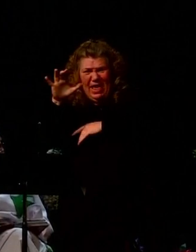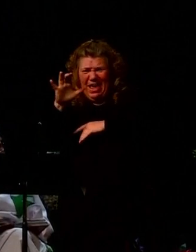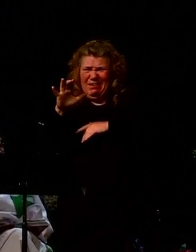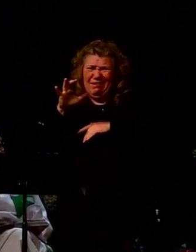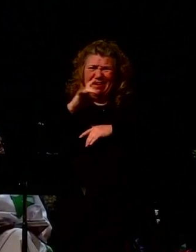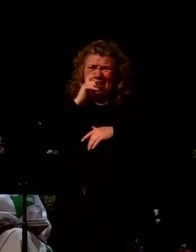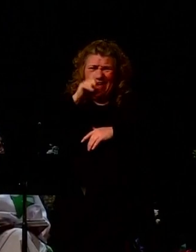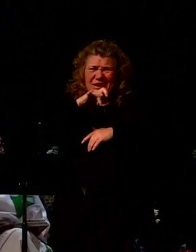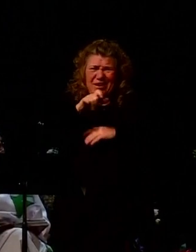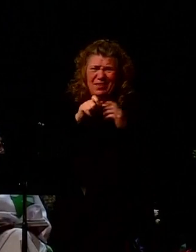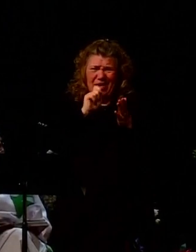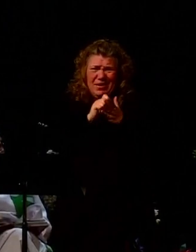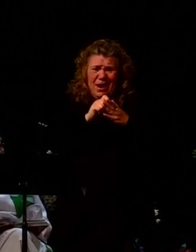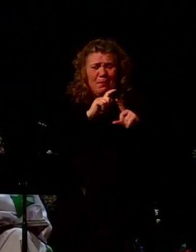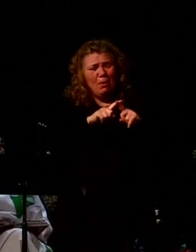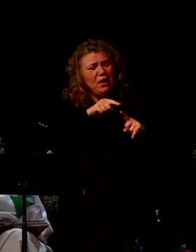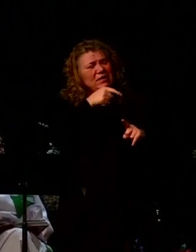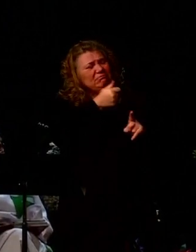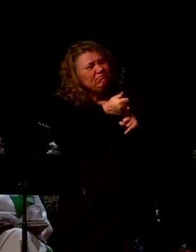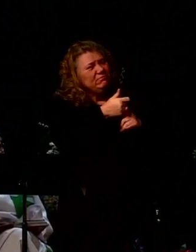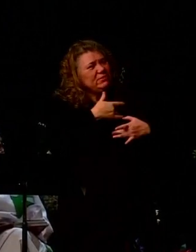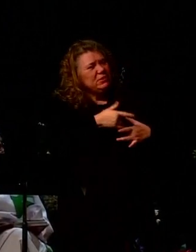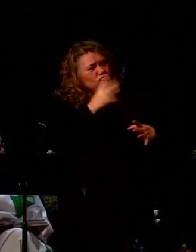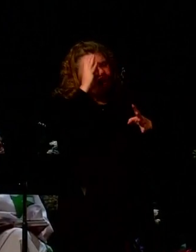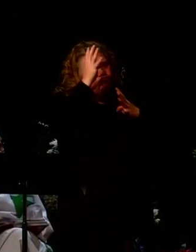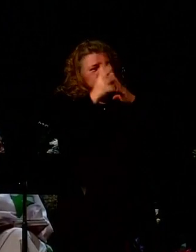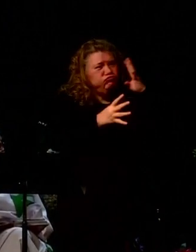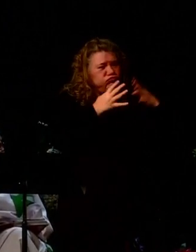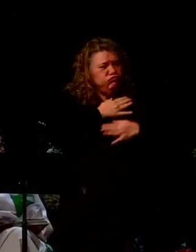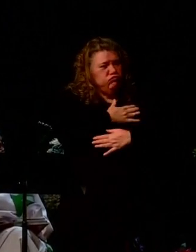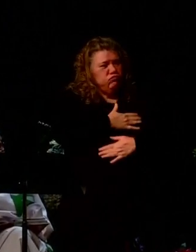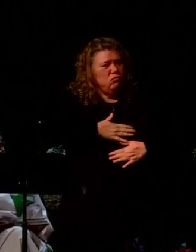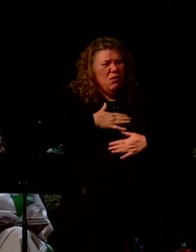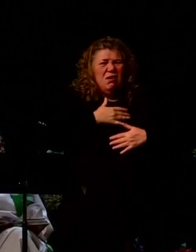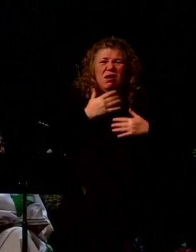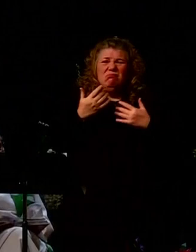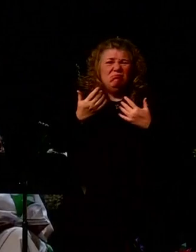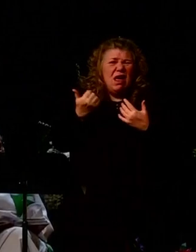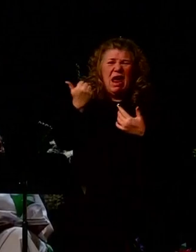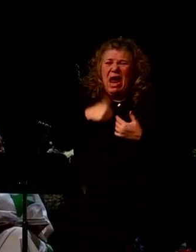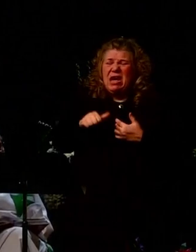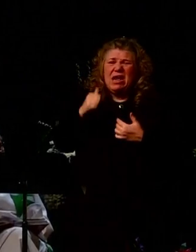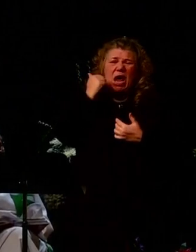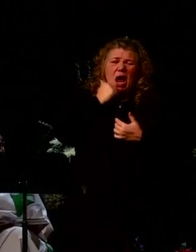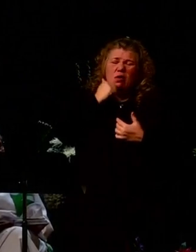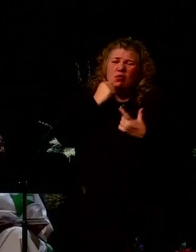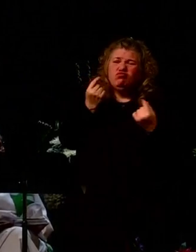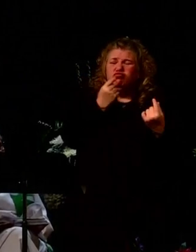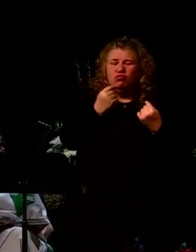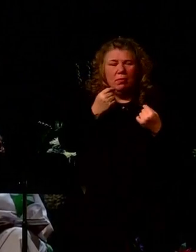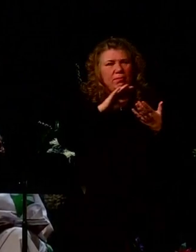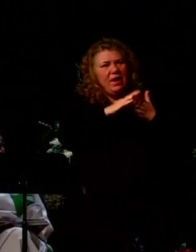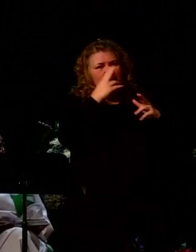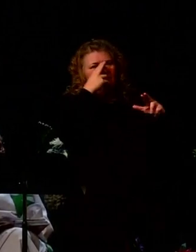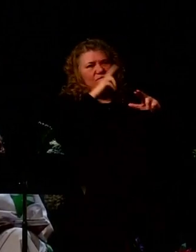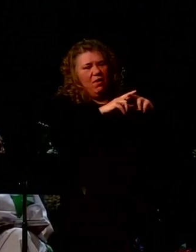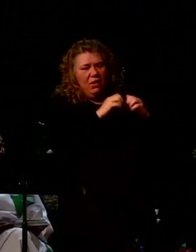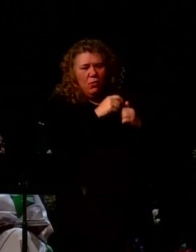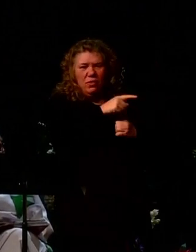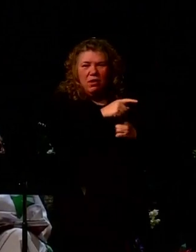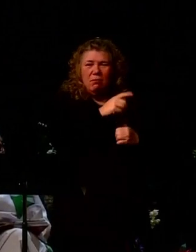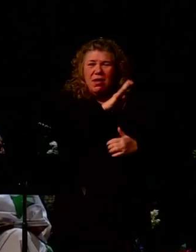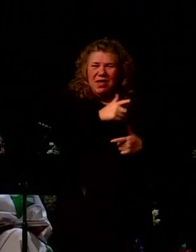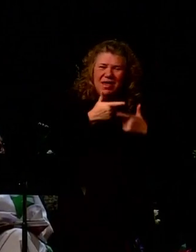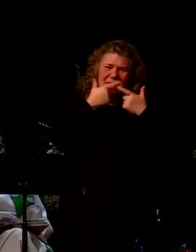With his creativity and infectious joy, even the most ordinary task became fun. His laughter